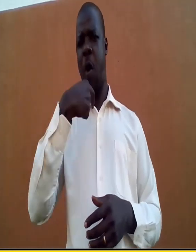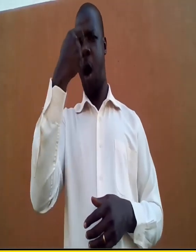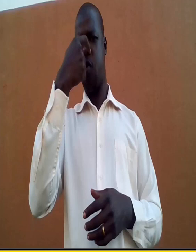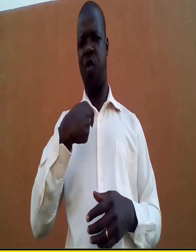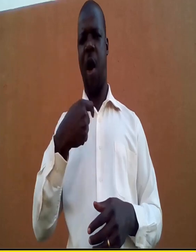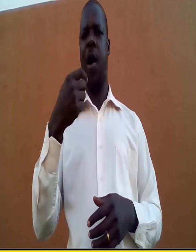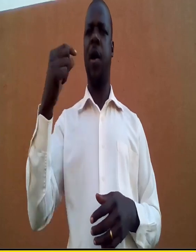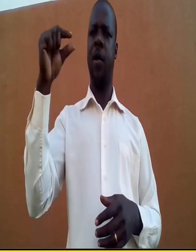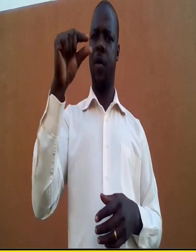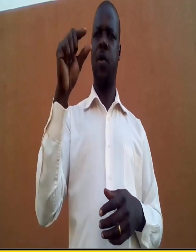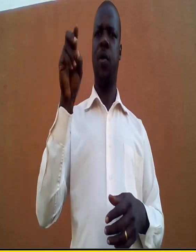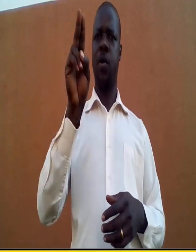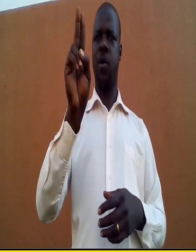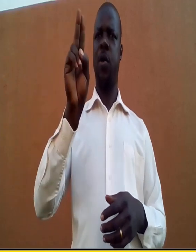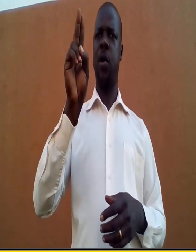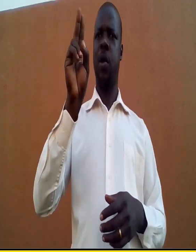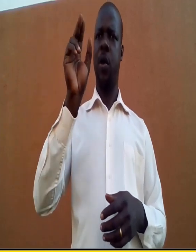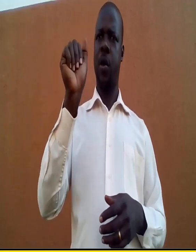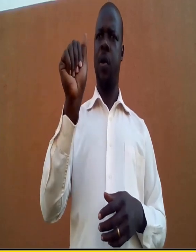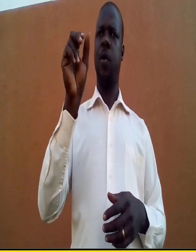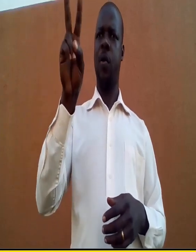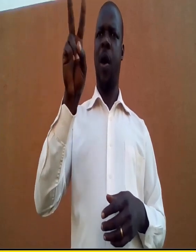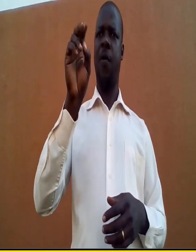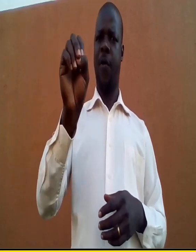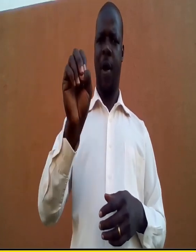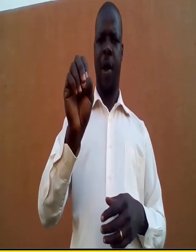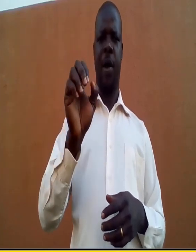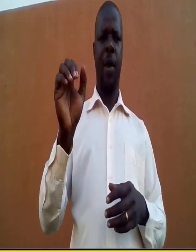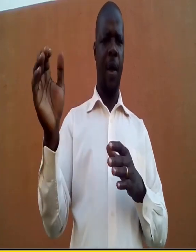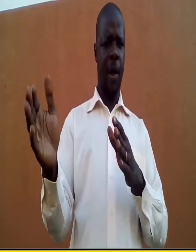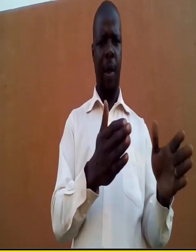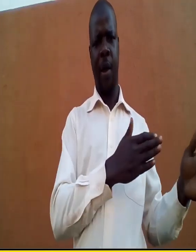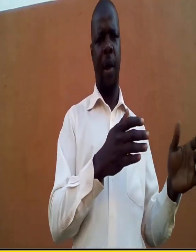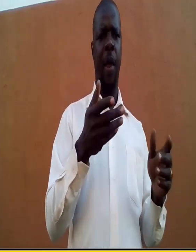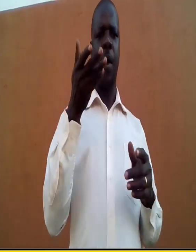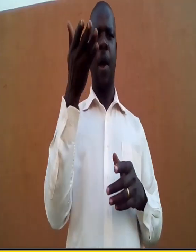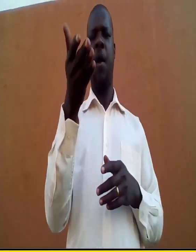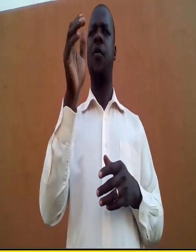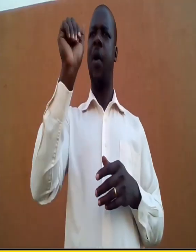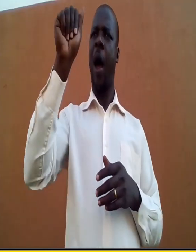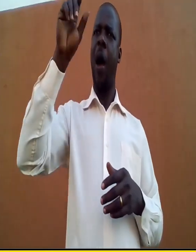Guava. That is fingerspelled Guava.